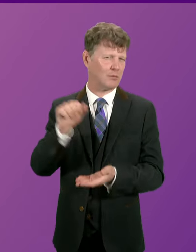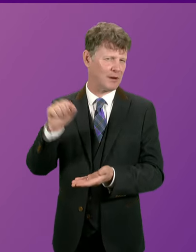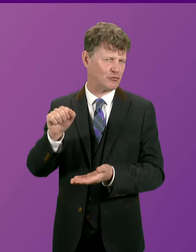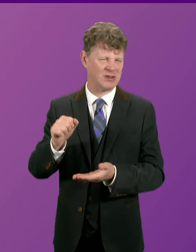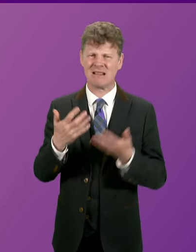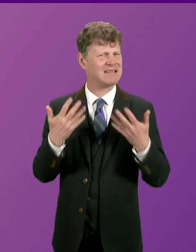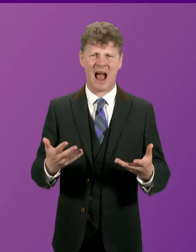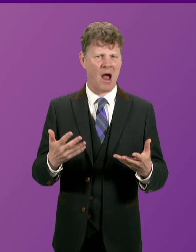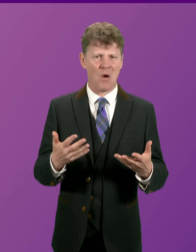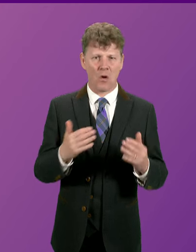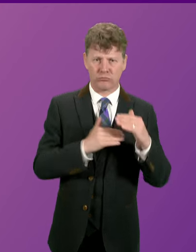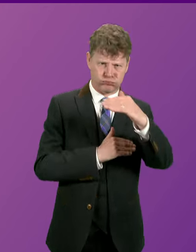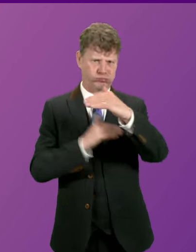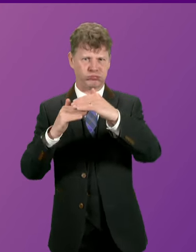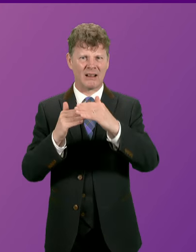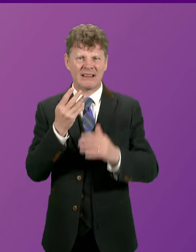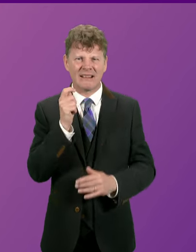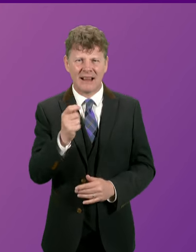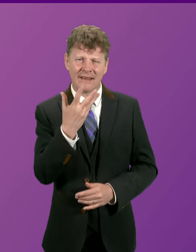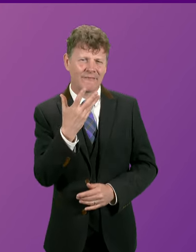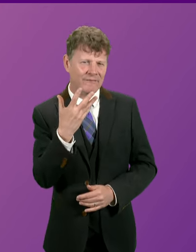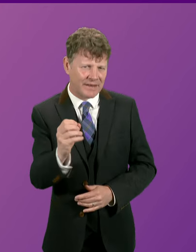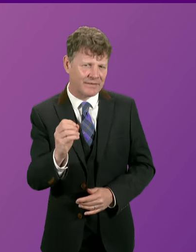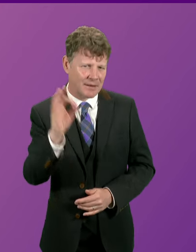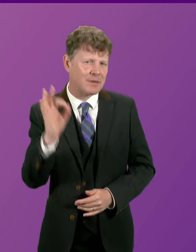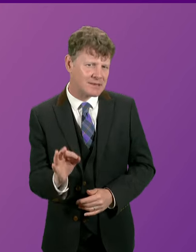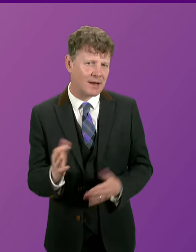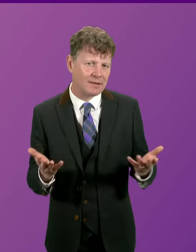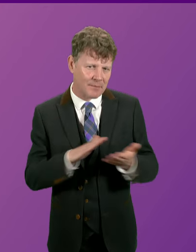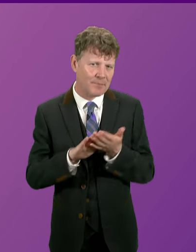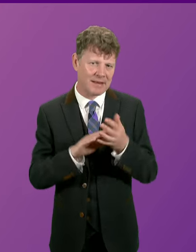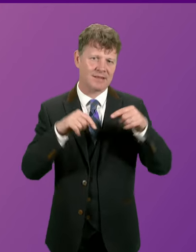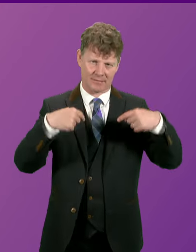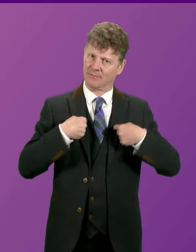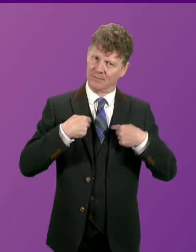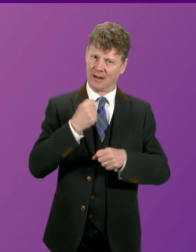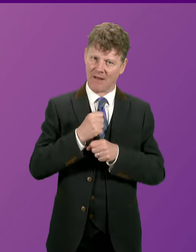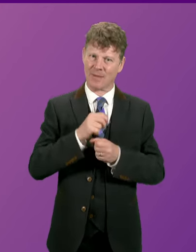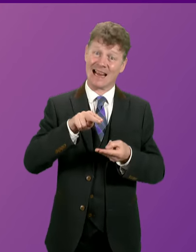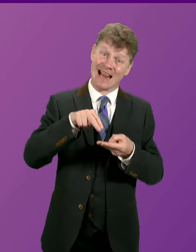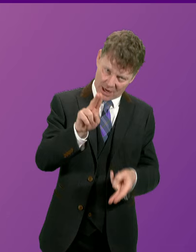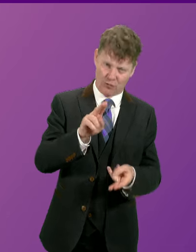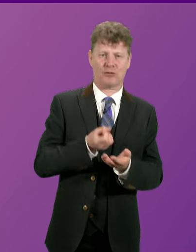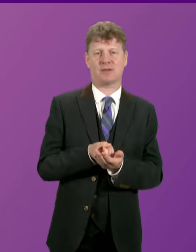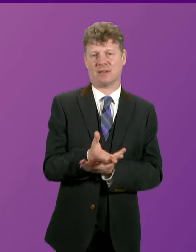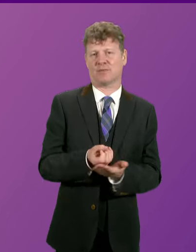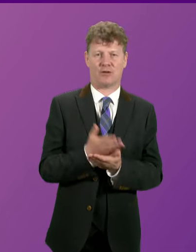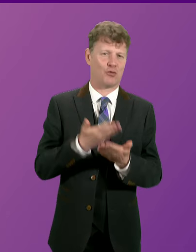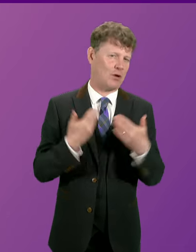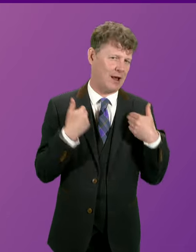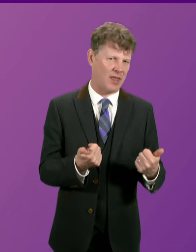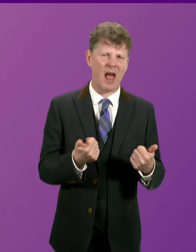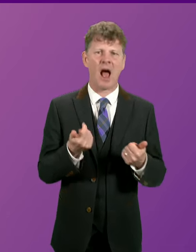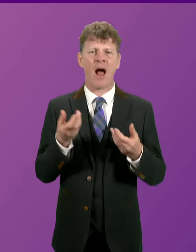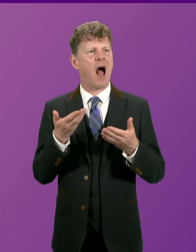is now much closer to 50%. So the Government has substantially increased expenditure on health. To fund that,